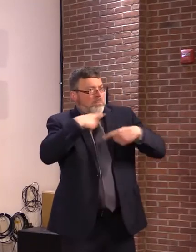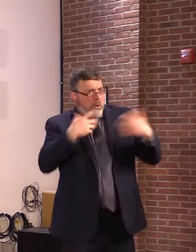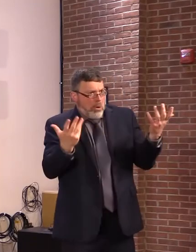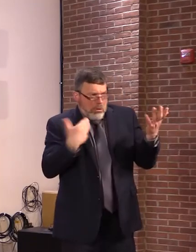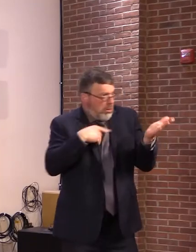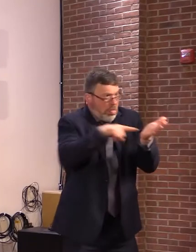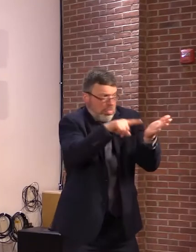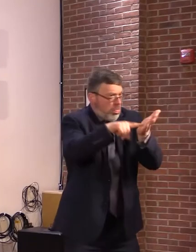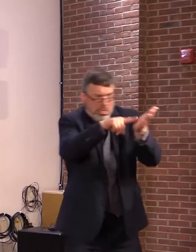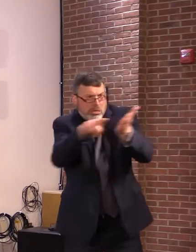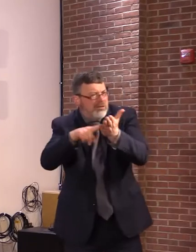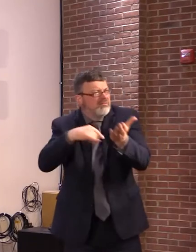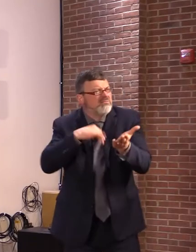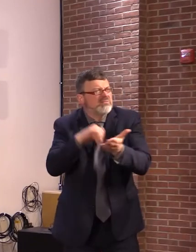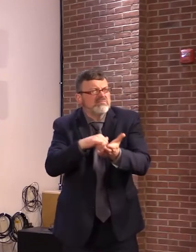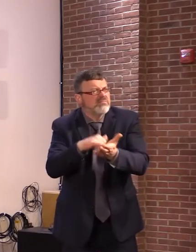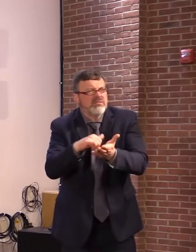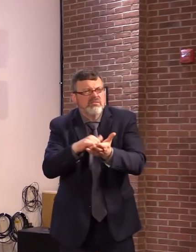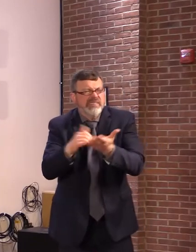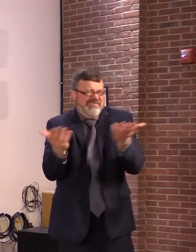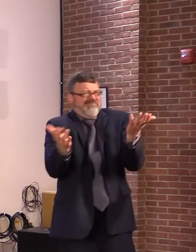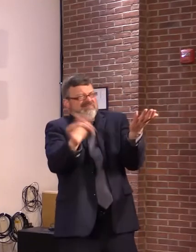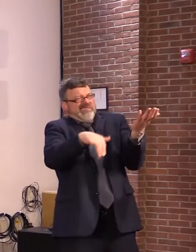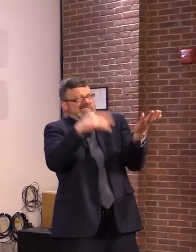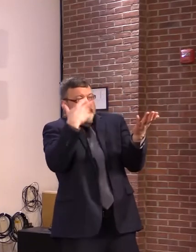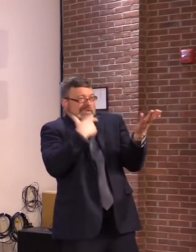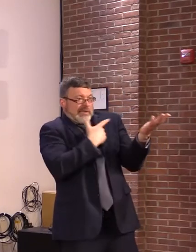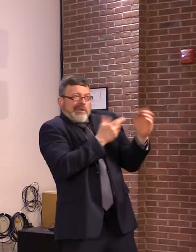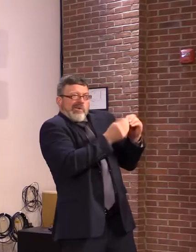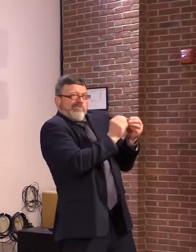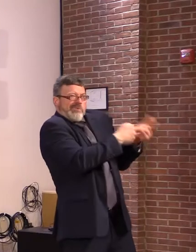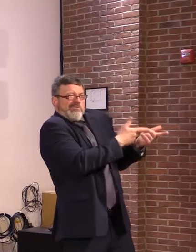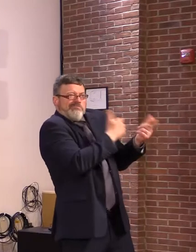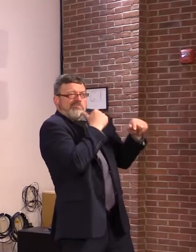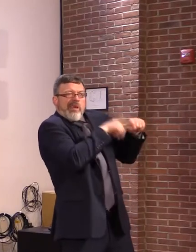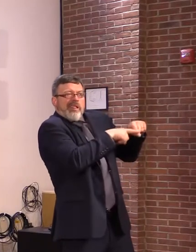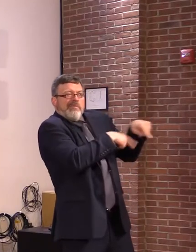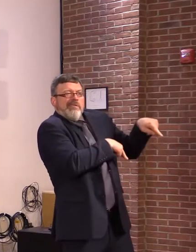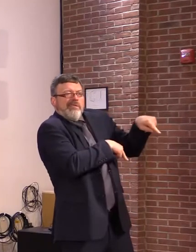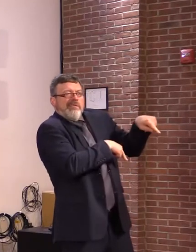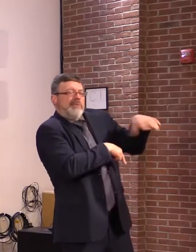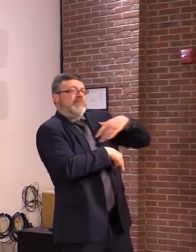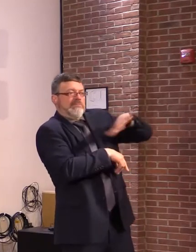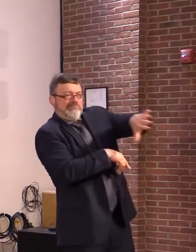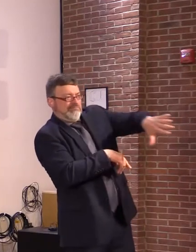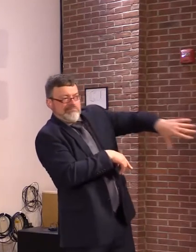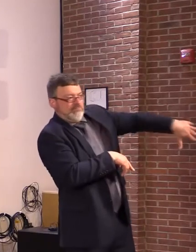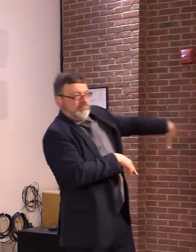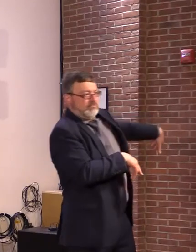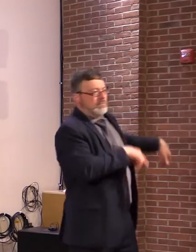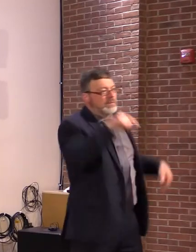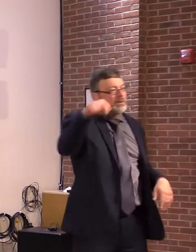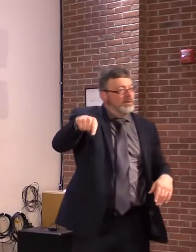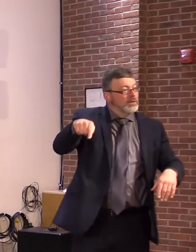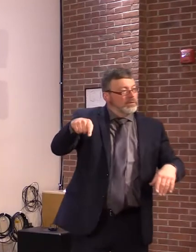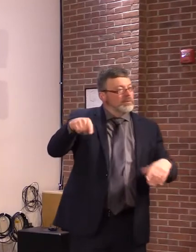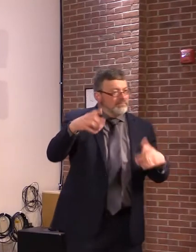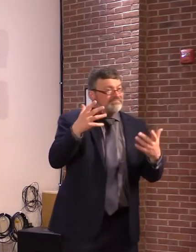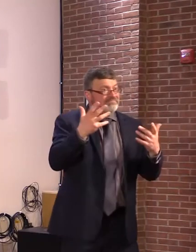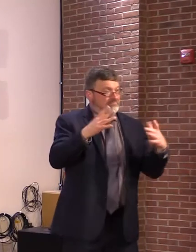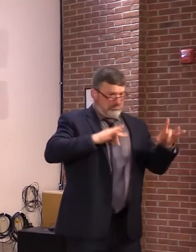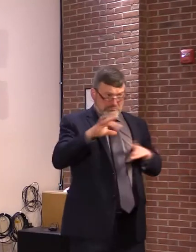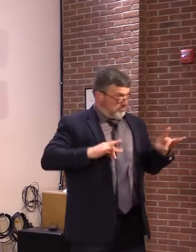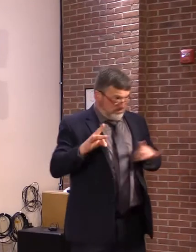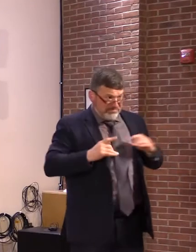percent positivity. Nor do the number of cases reflect the amount of severe disease in our communities, which is our